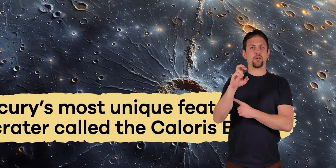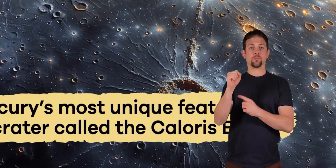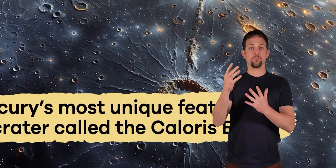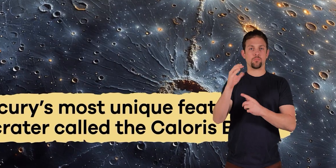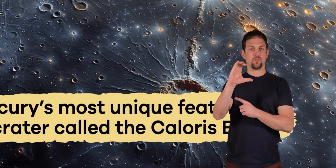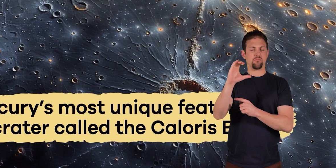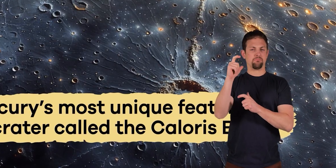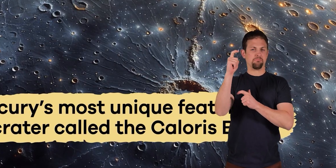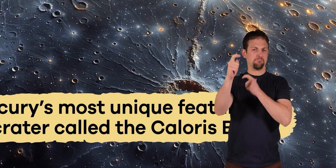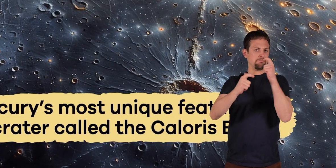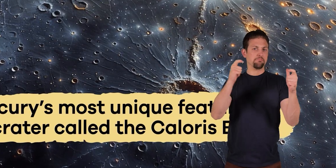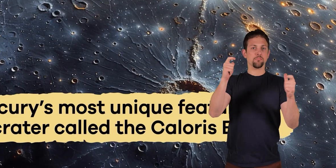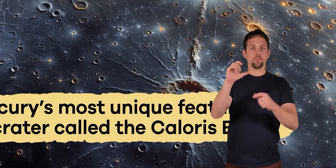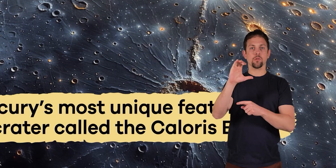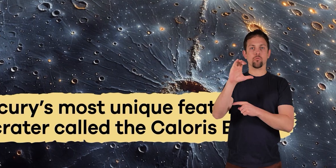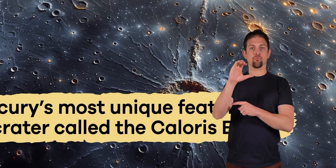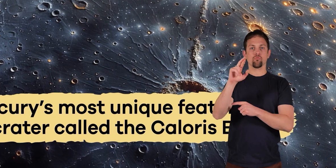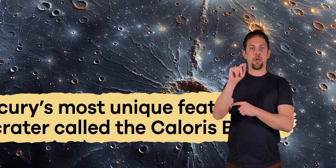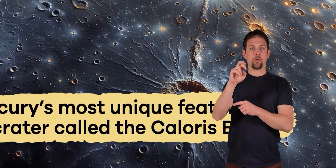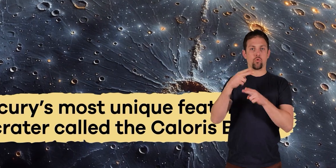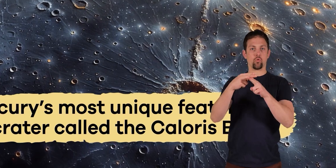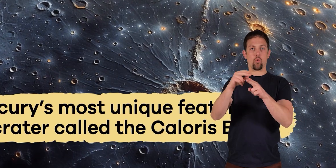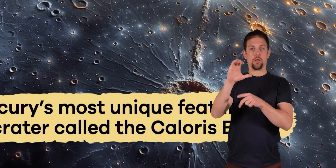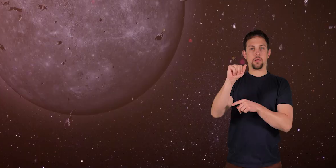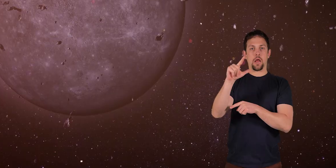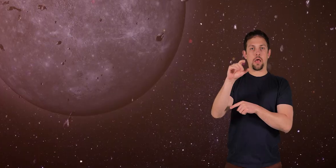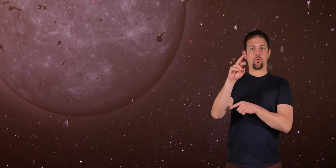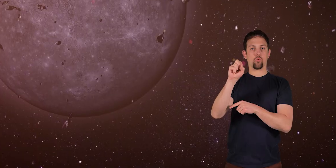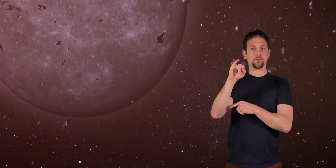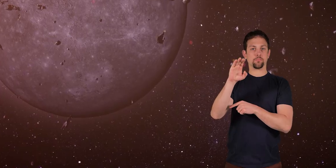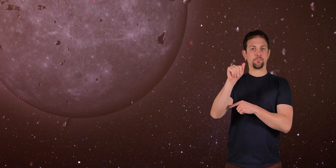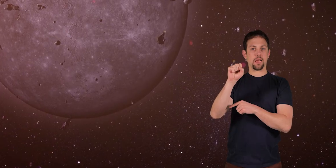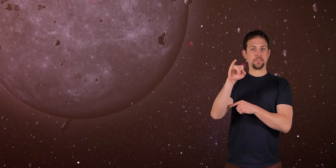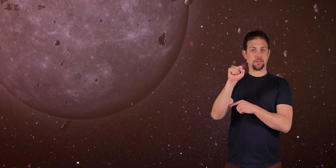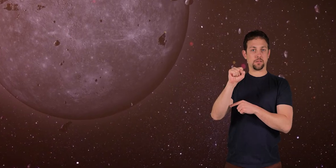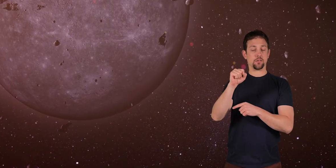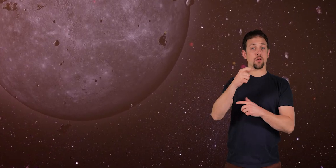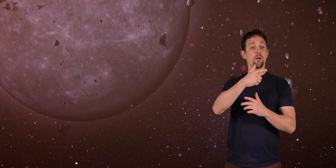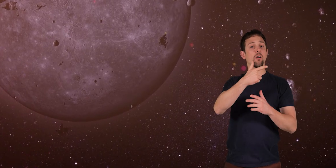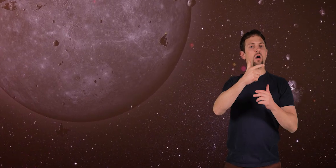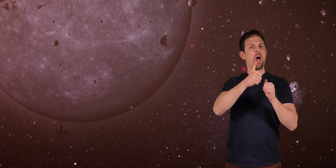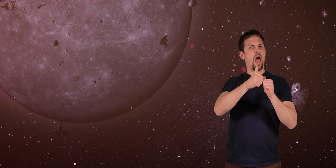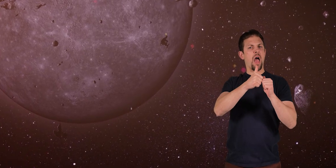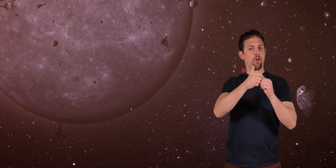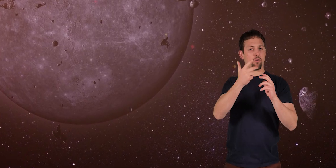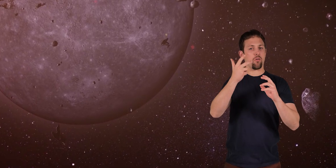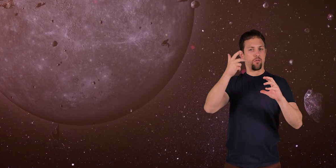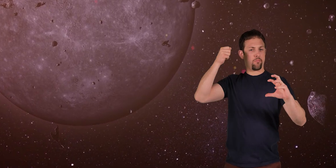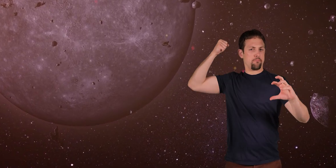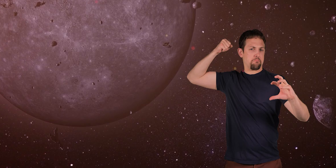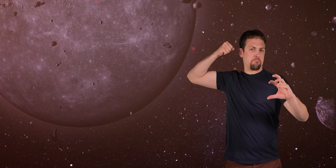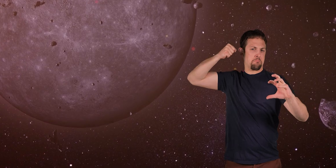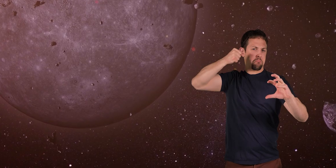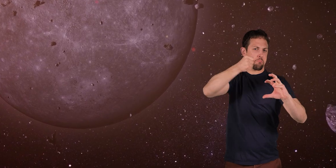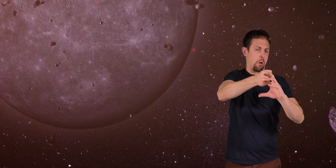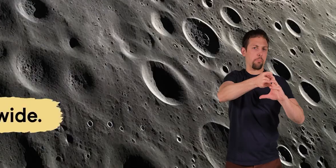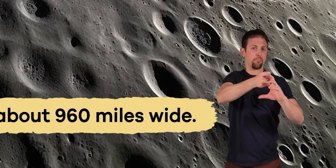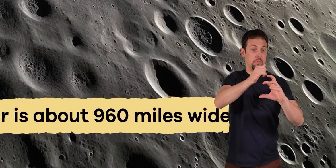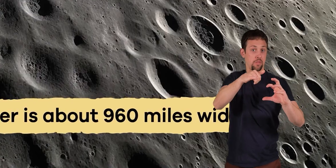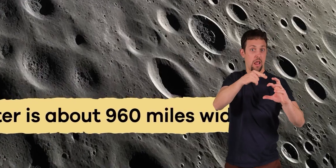colossal crater called the Caloris Basin that is the result of a massive asteroid crashing onto its surface. The crater